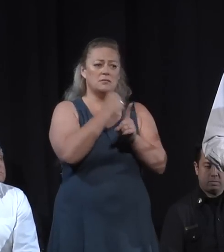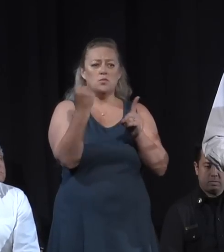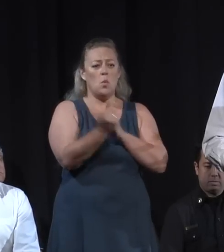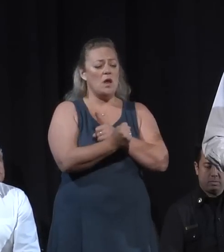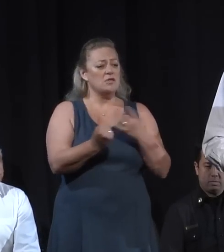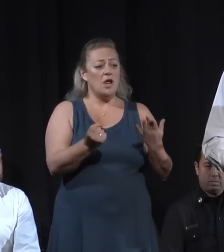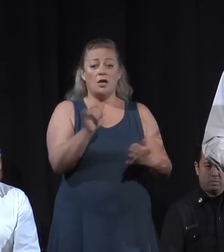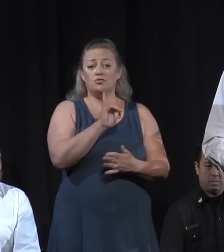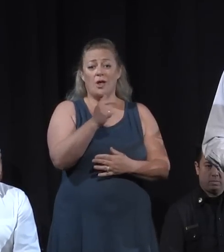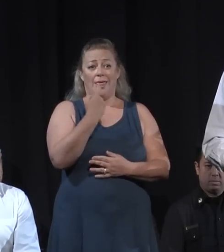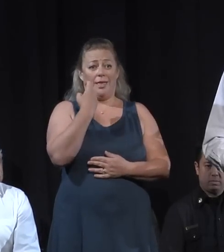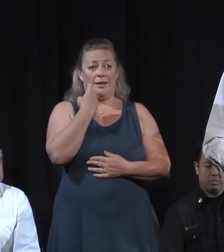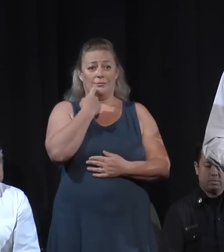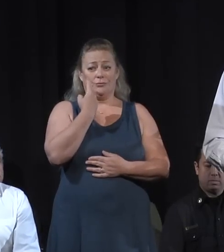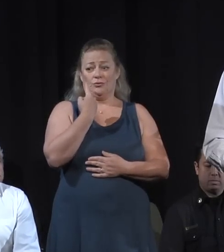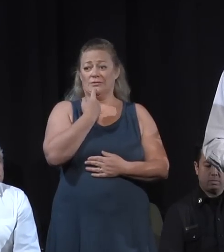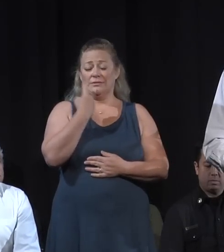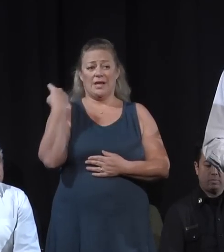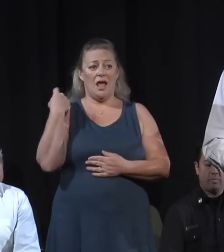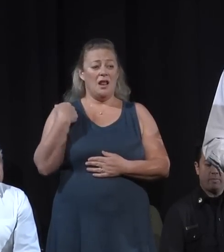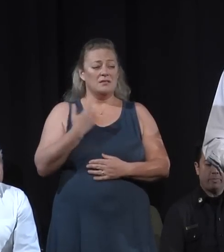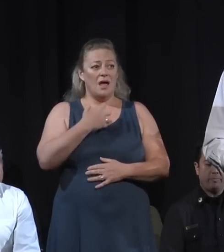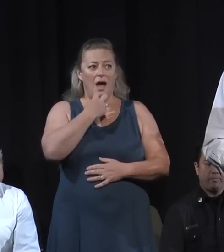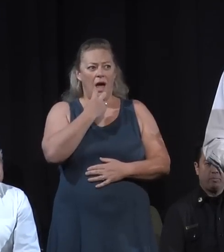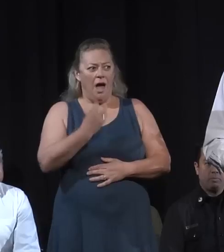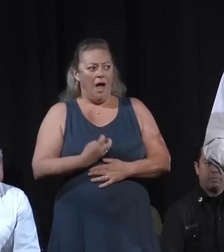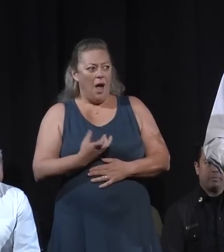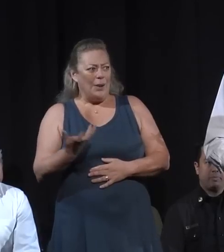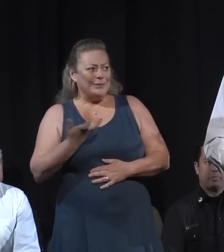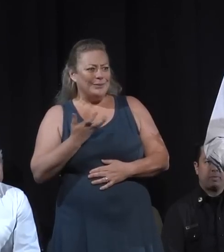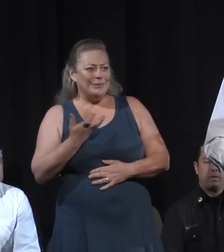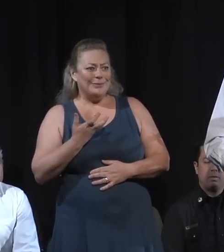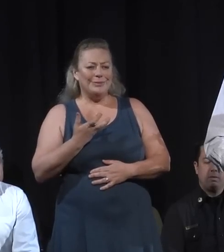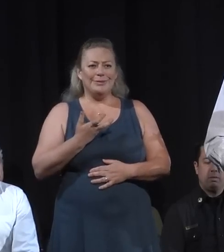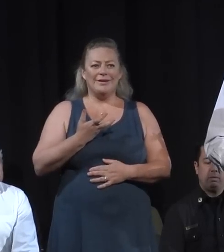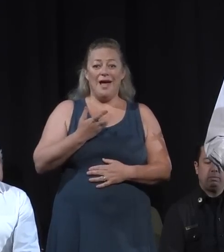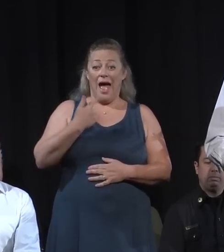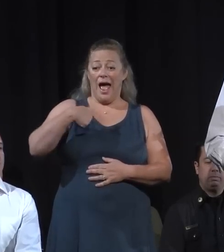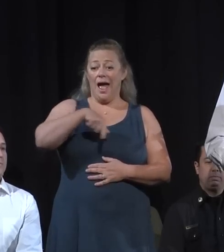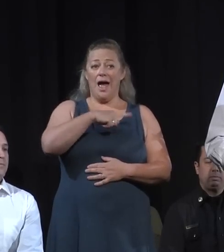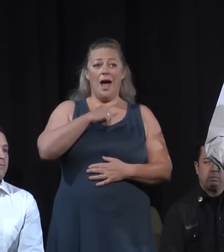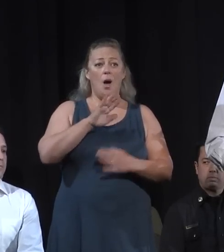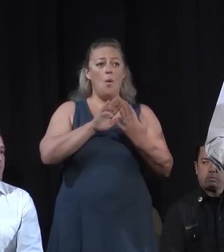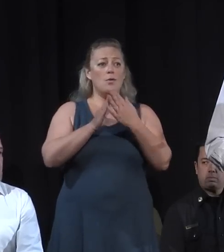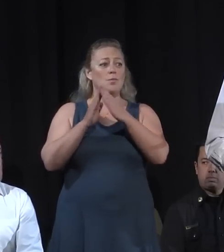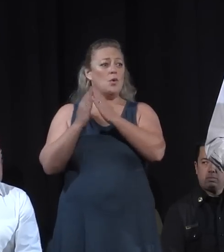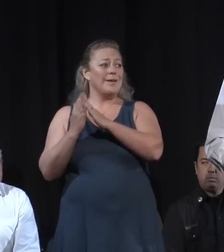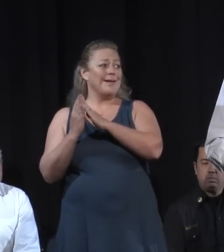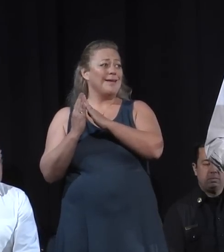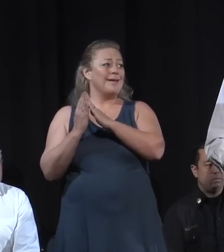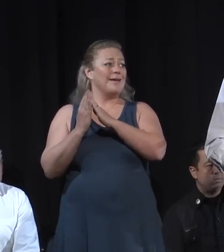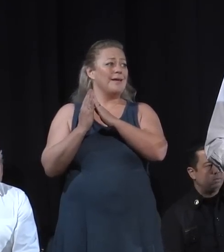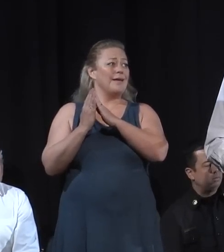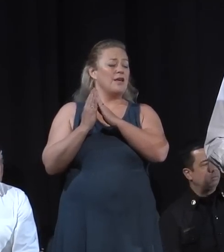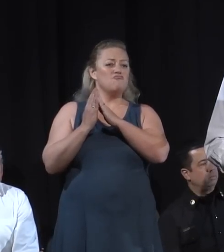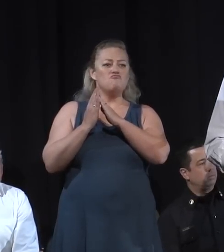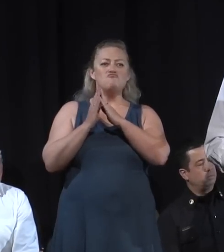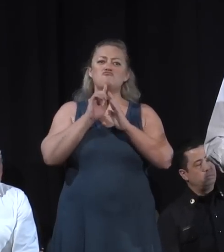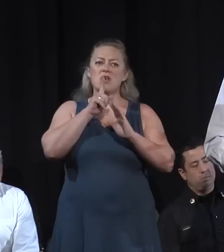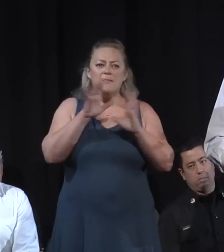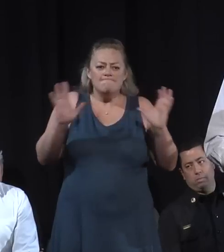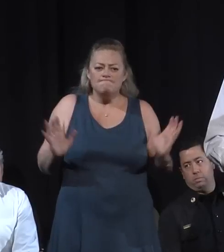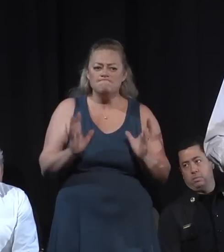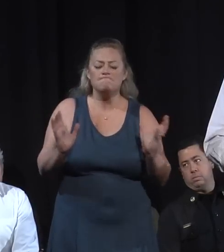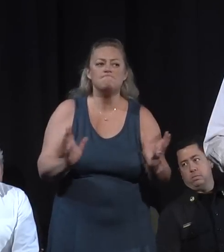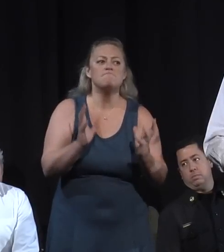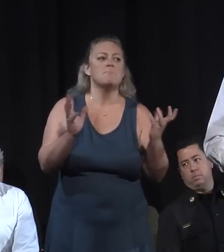the remarkable thing is to watch our community, our neighborhoods rally for each other right now. And I'm